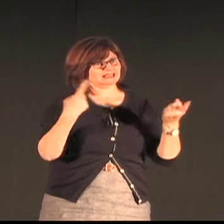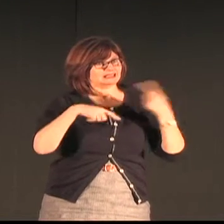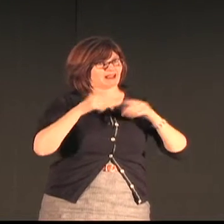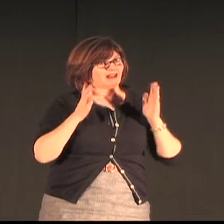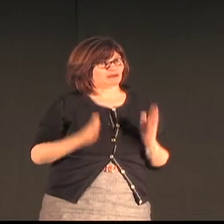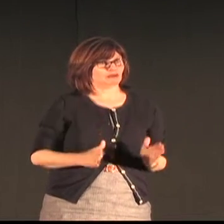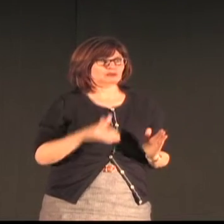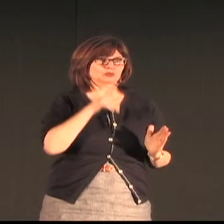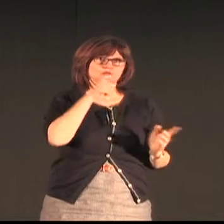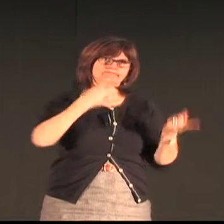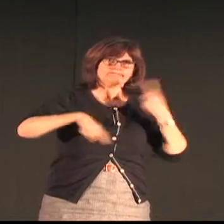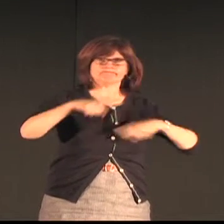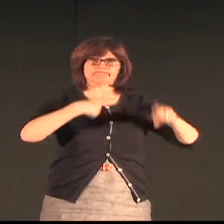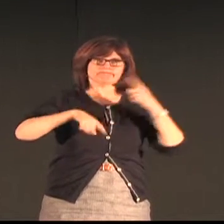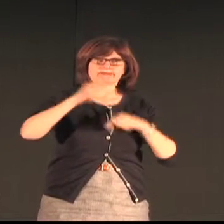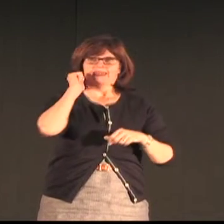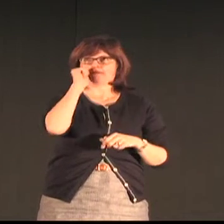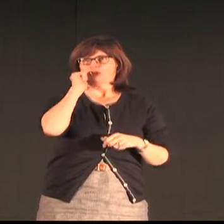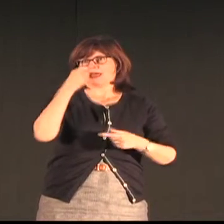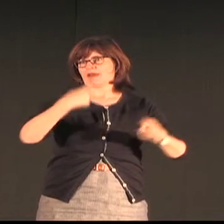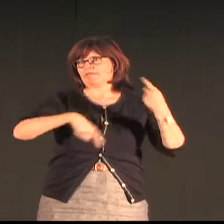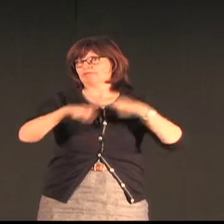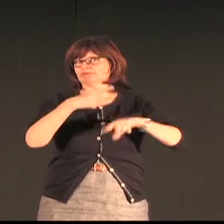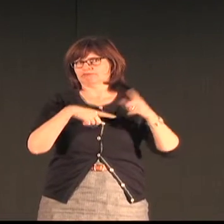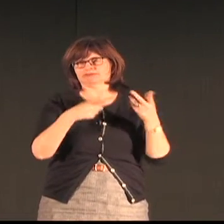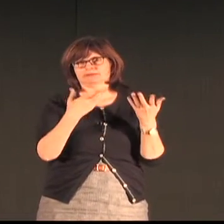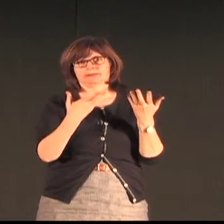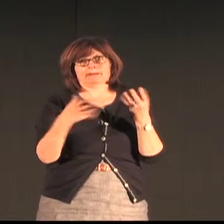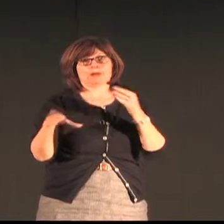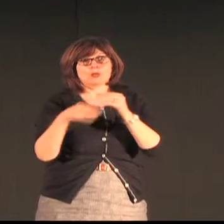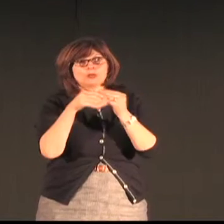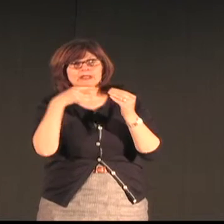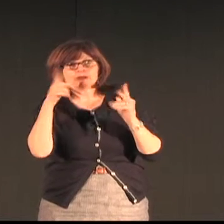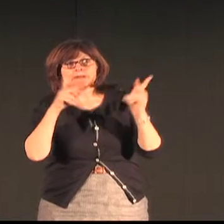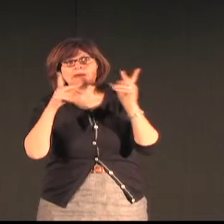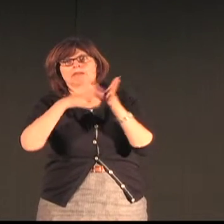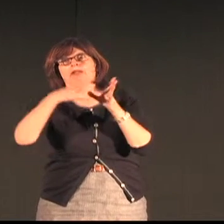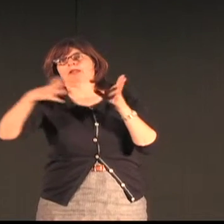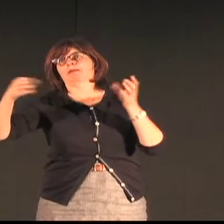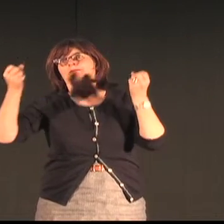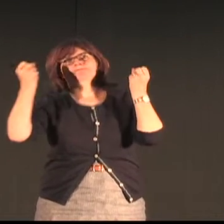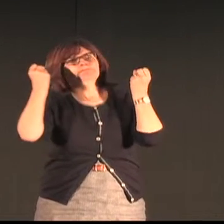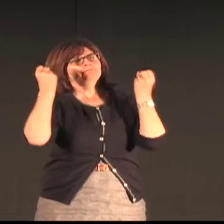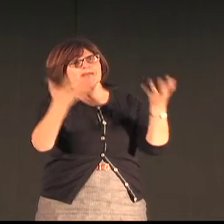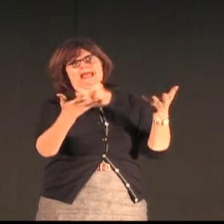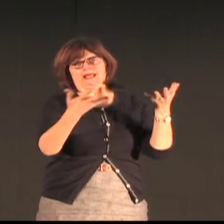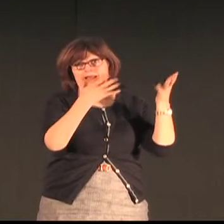There are between 200,000 300,000 ASL users in the United States and Canada.